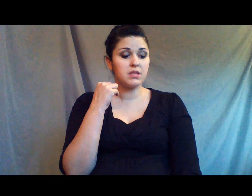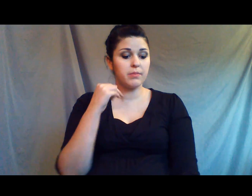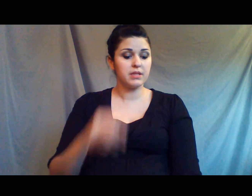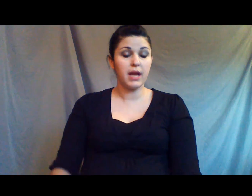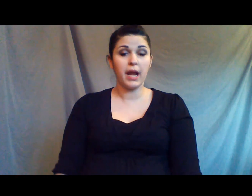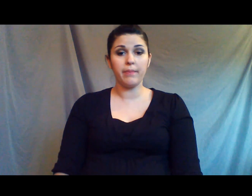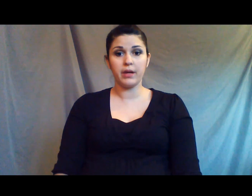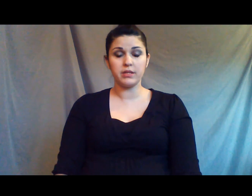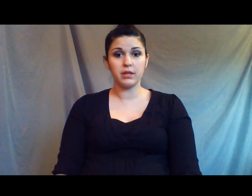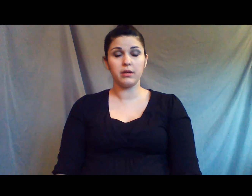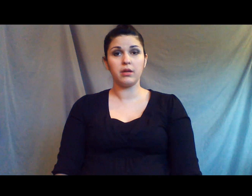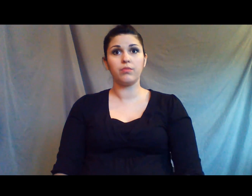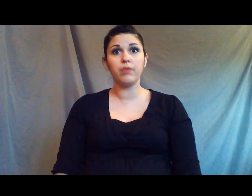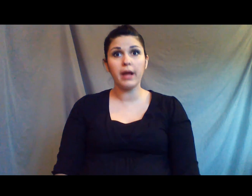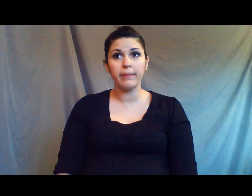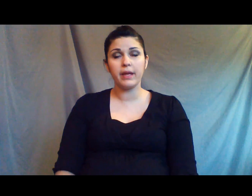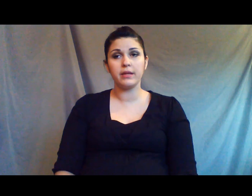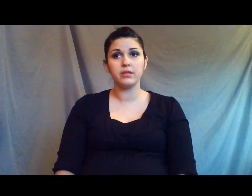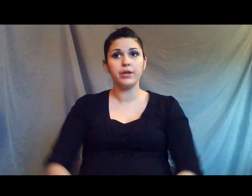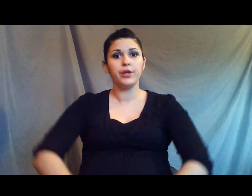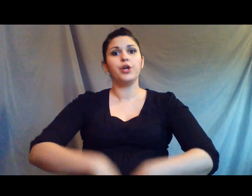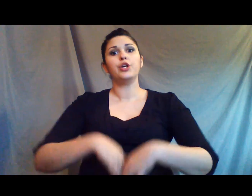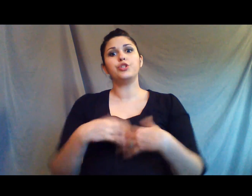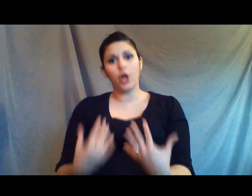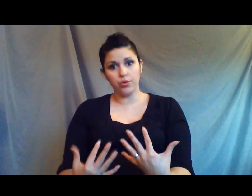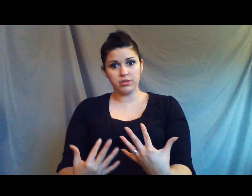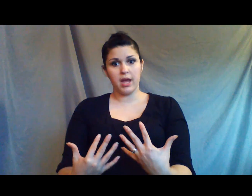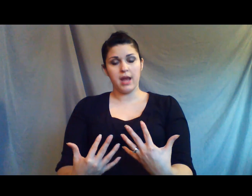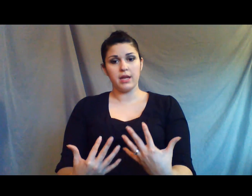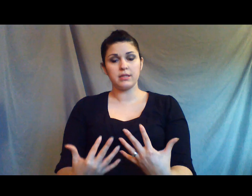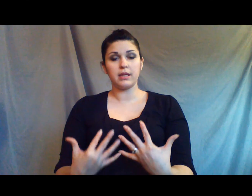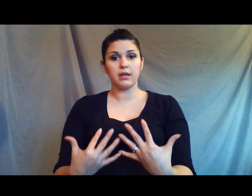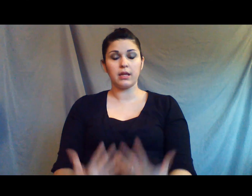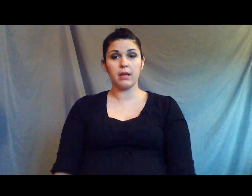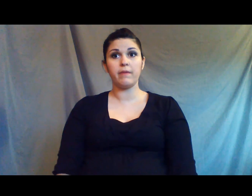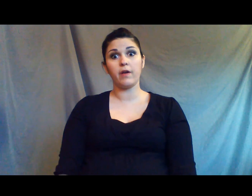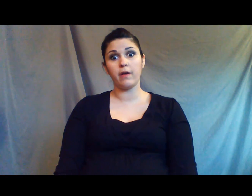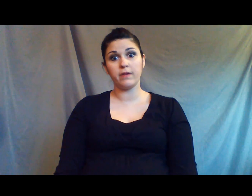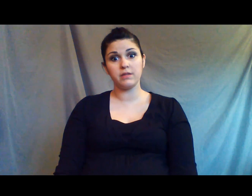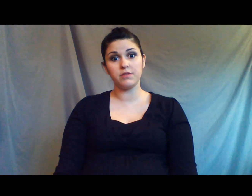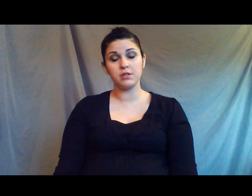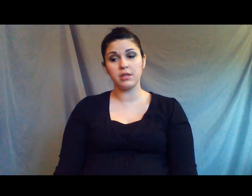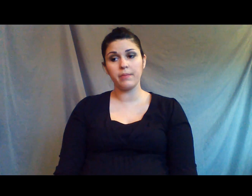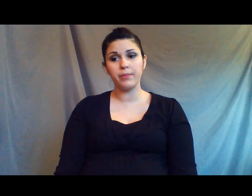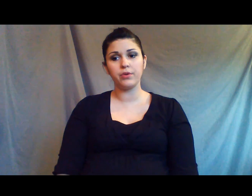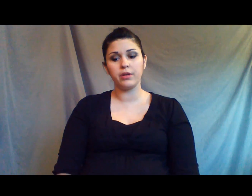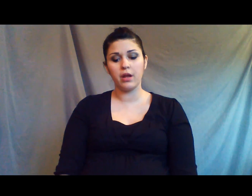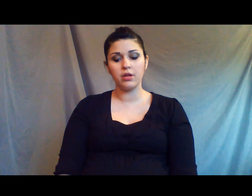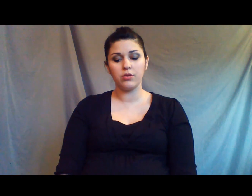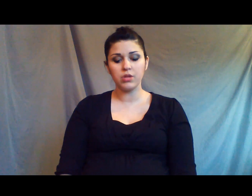somebody signed it, but recommend don't sign it. It can be very offensive to some people in Utah.